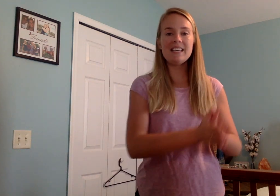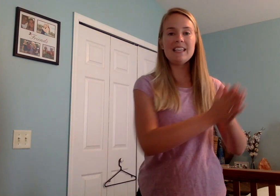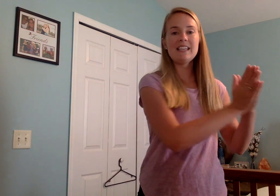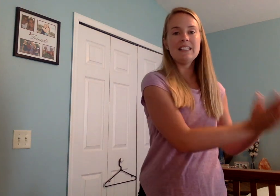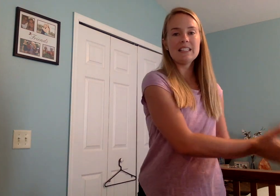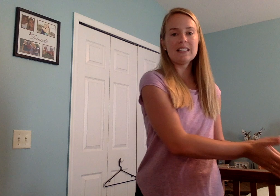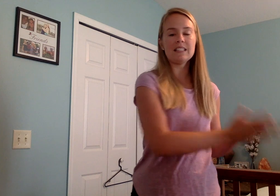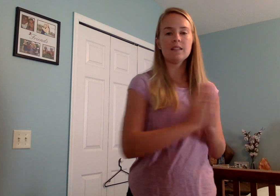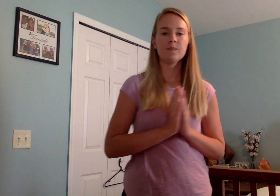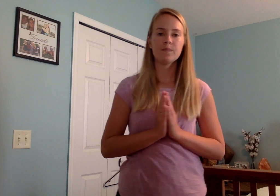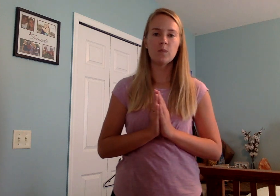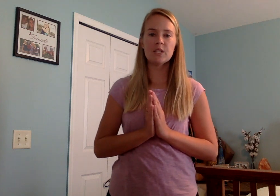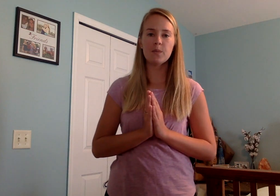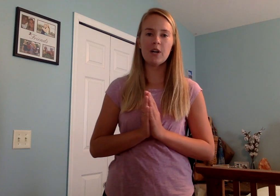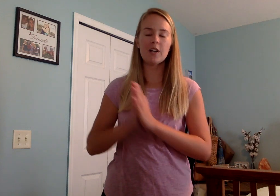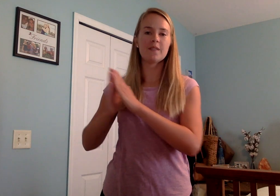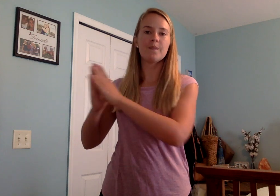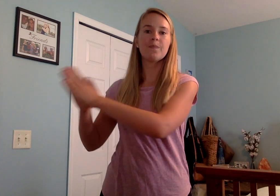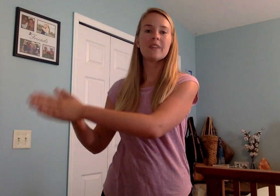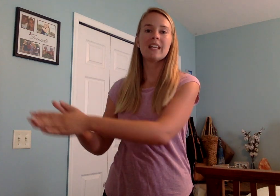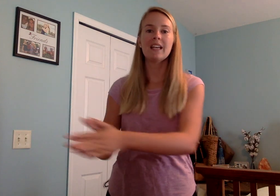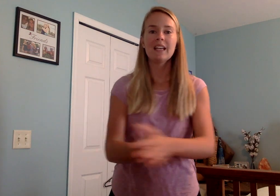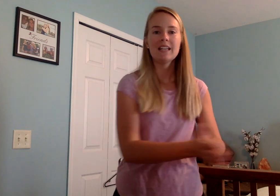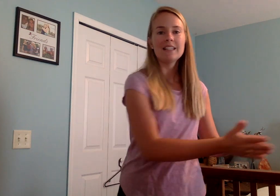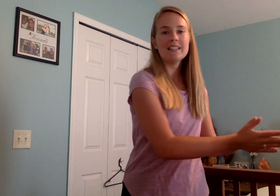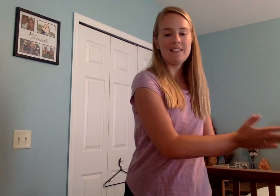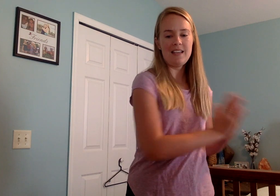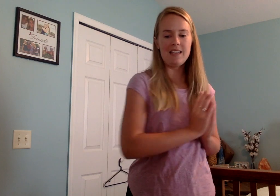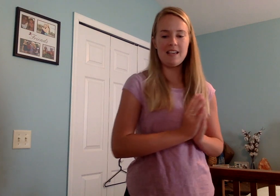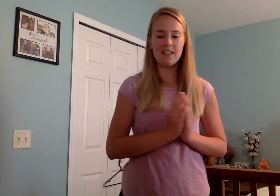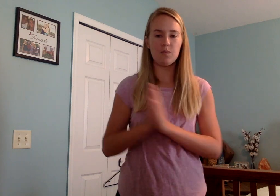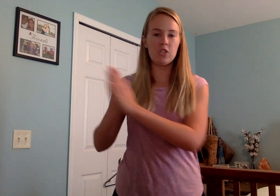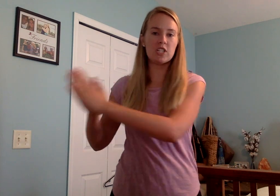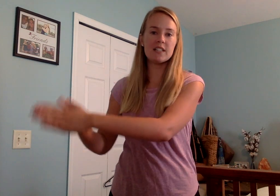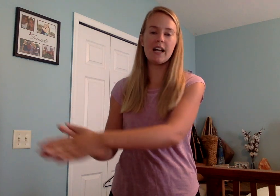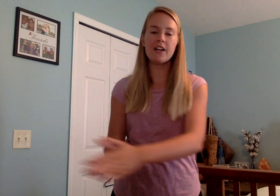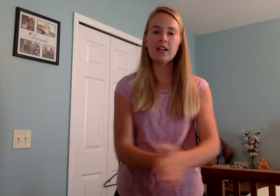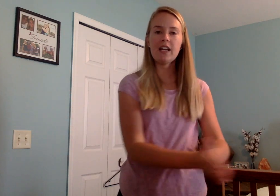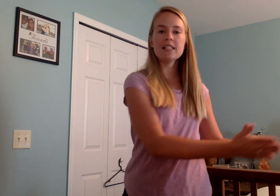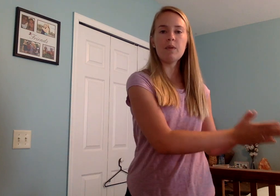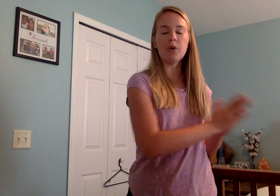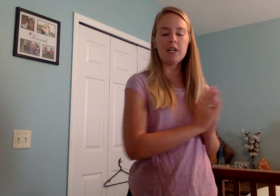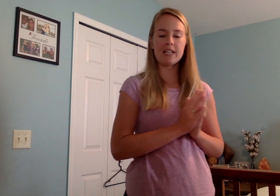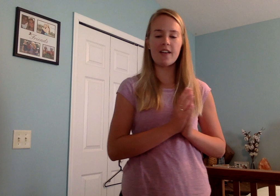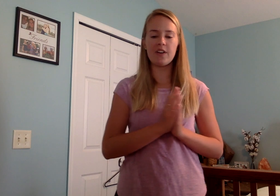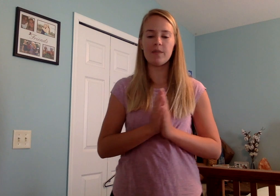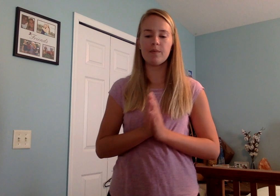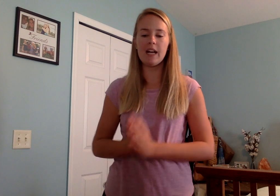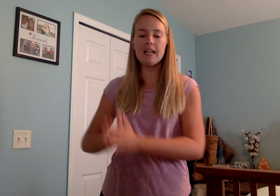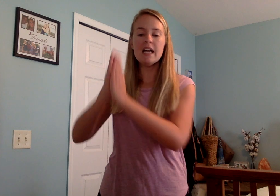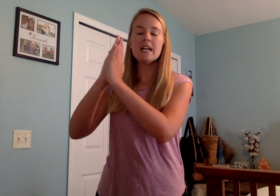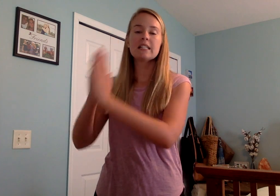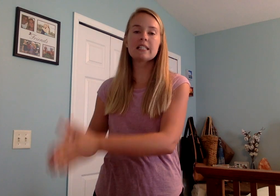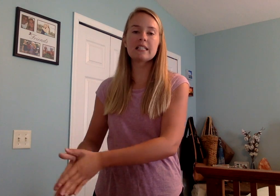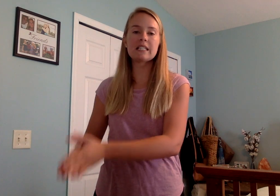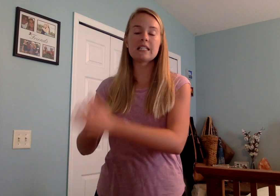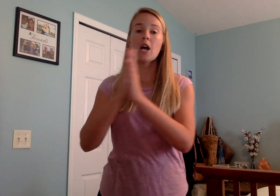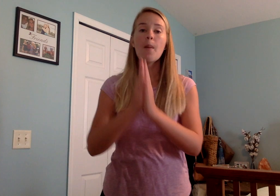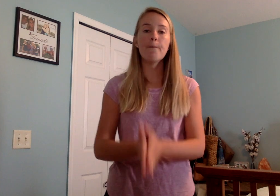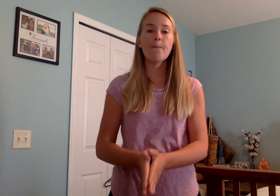Sneeze. What's the word? Sneeze. We just slide our hands and we put it together. Ready?-m